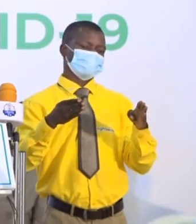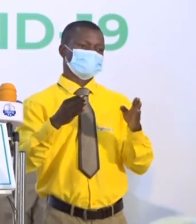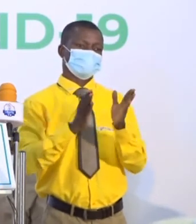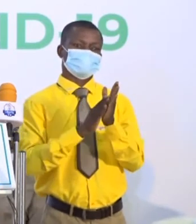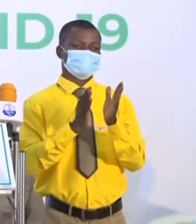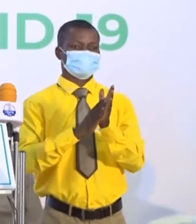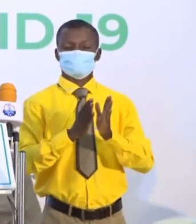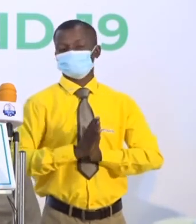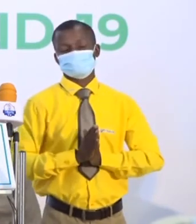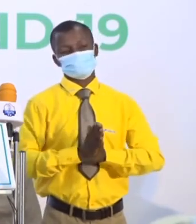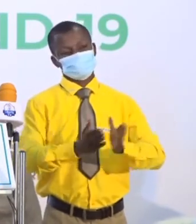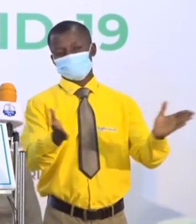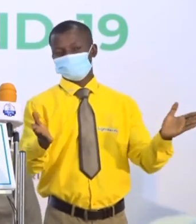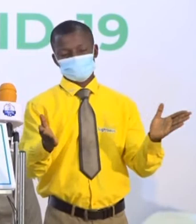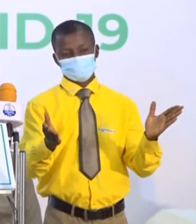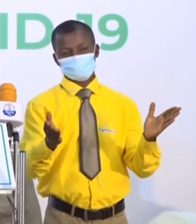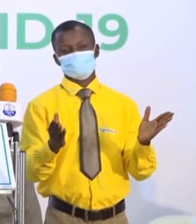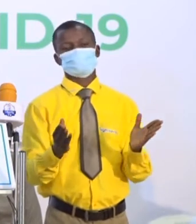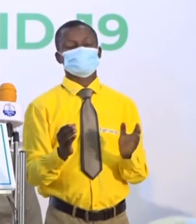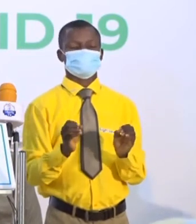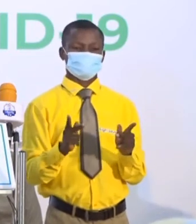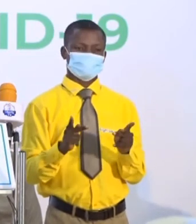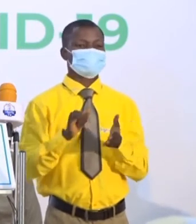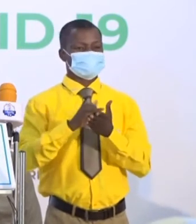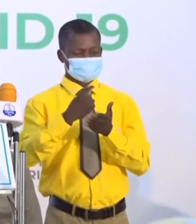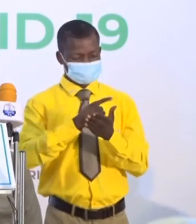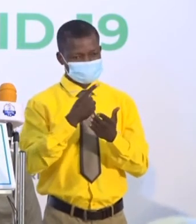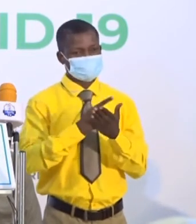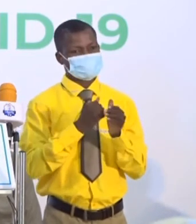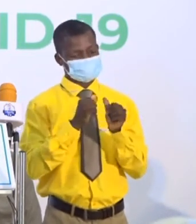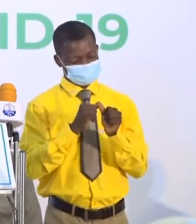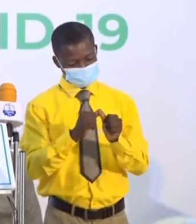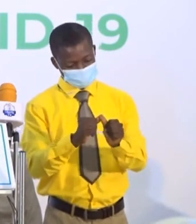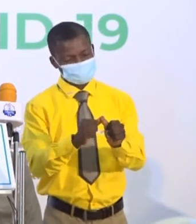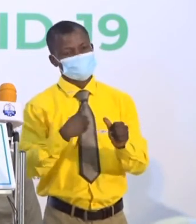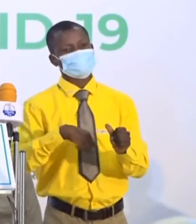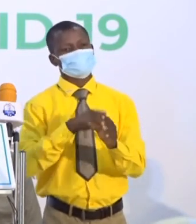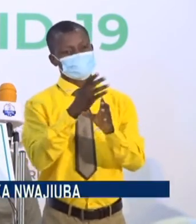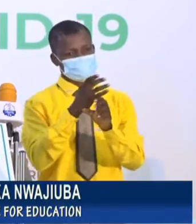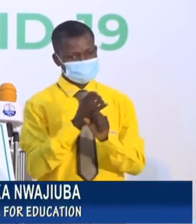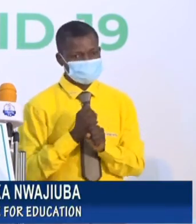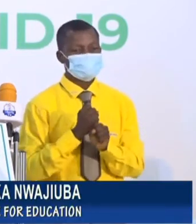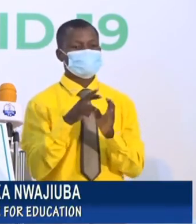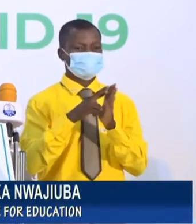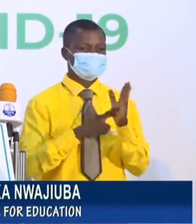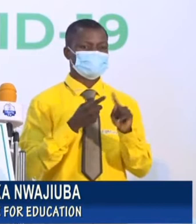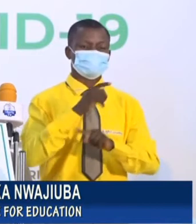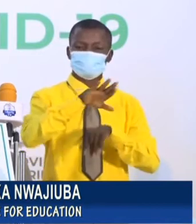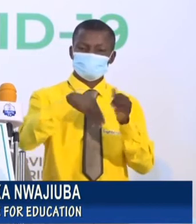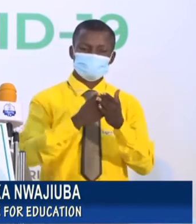at all, that discussion is ongoing. We've received the feedback from all our universities.